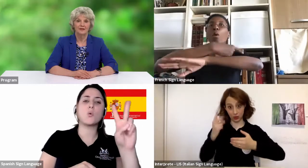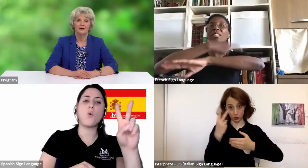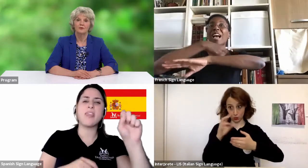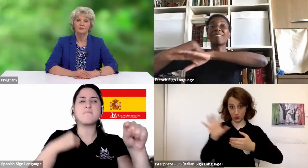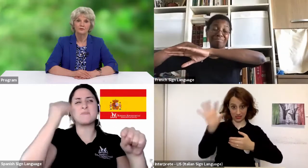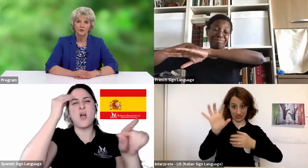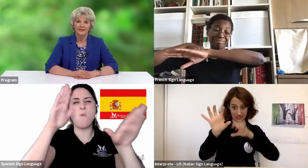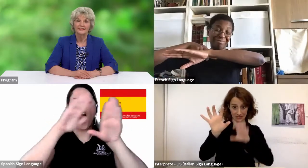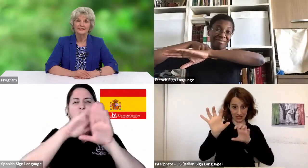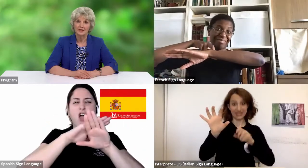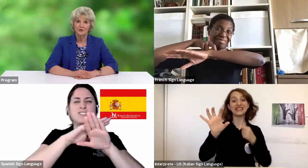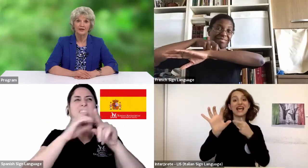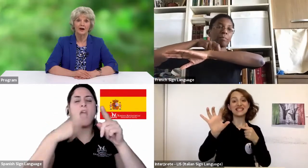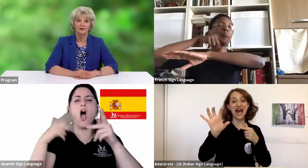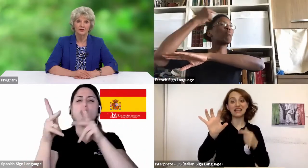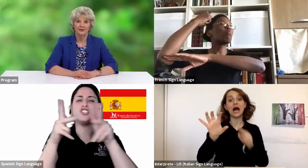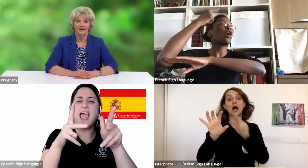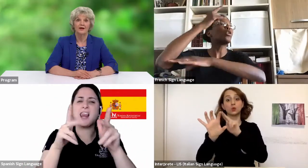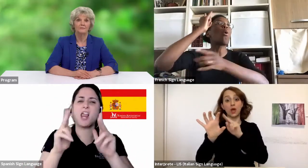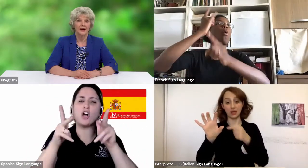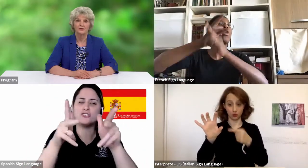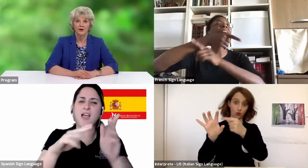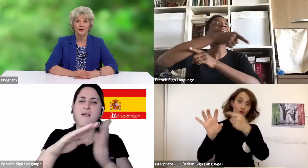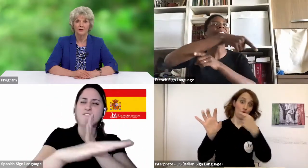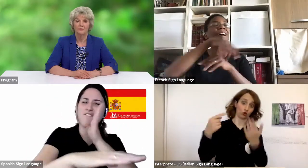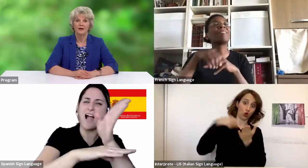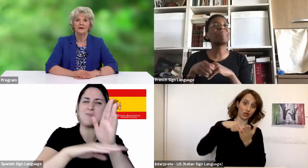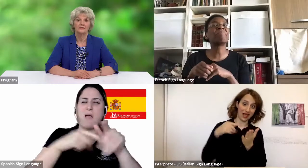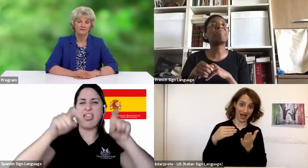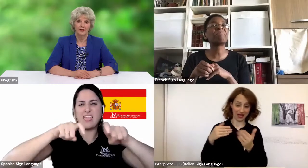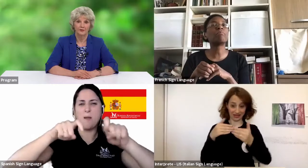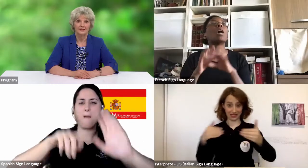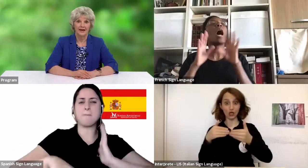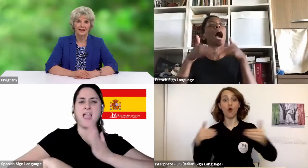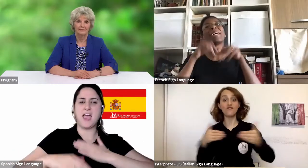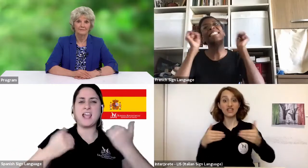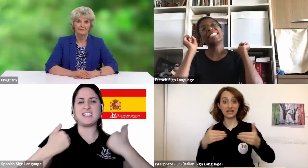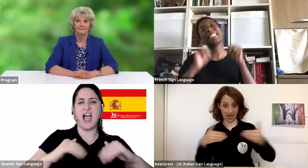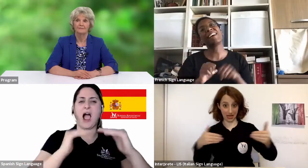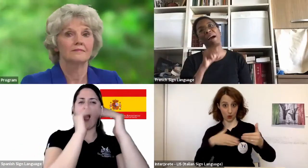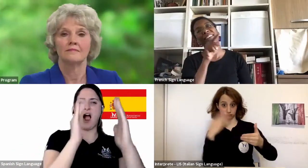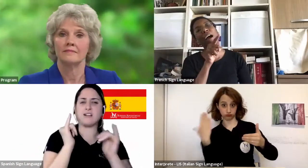Sabbath before continuing our journey back to our home the following day.